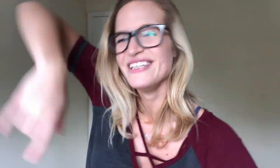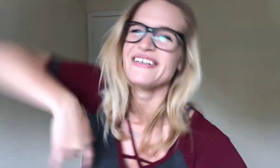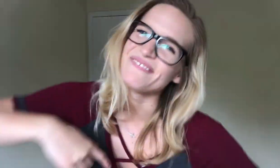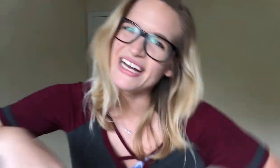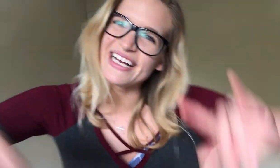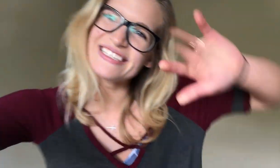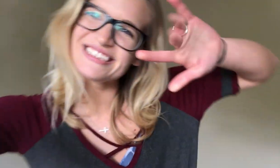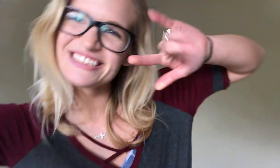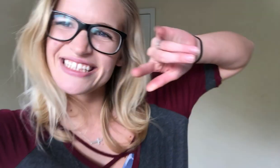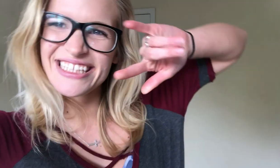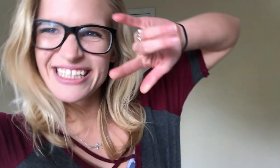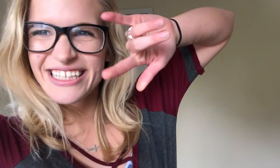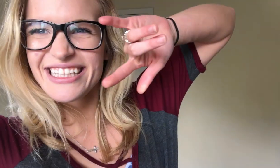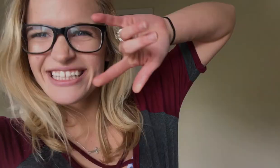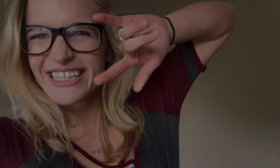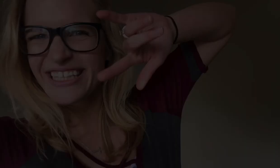Bye guys. Bye. Bye.